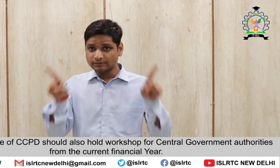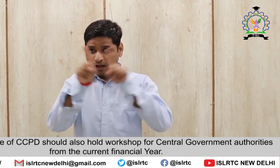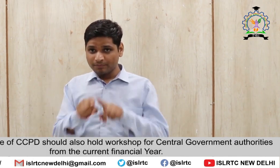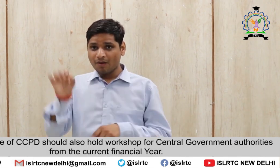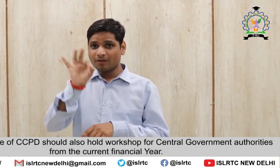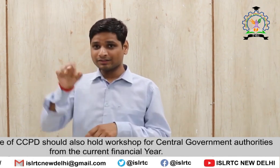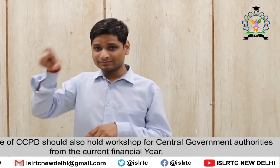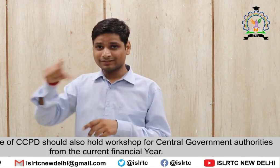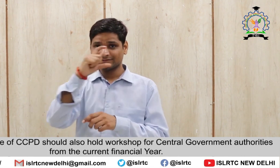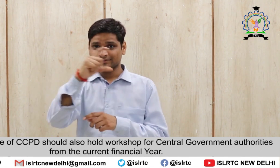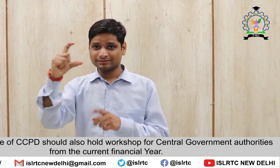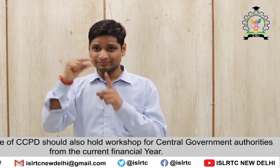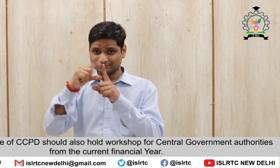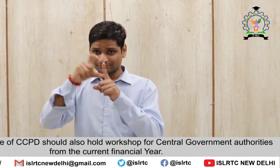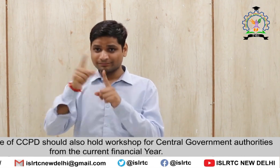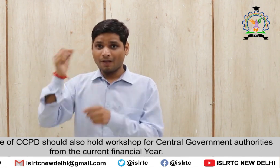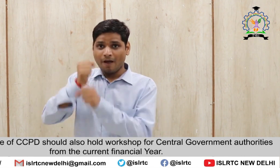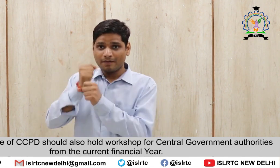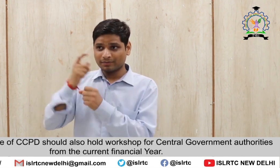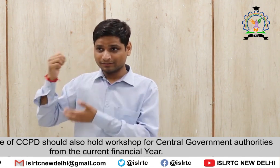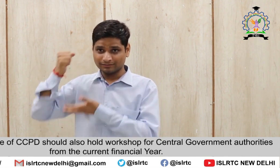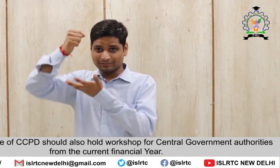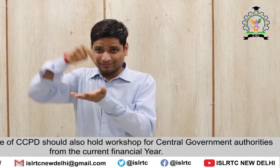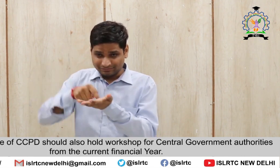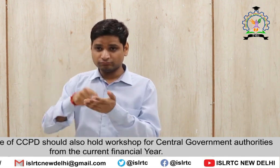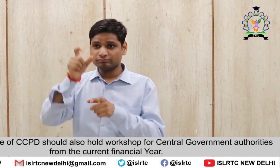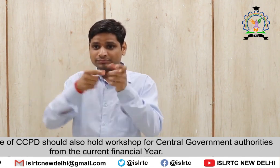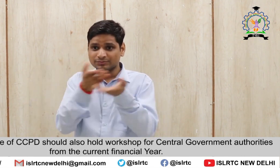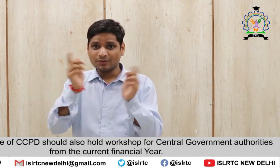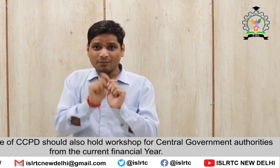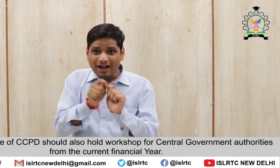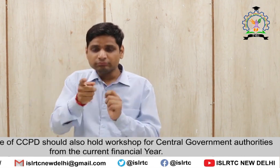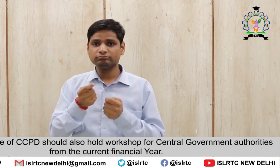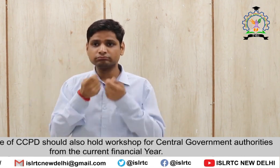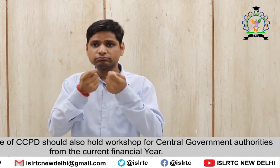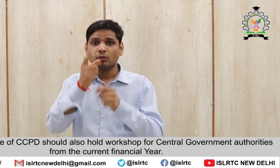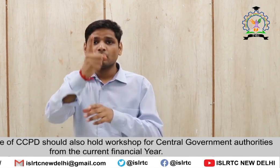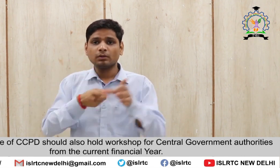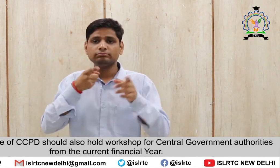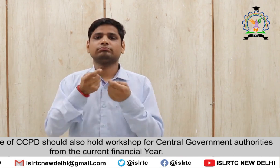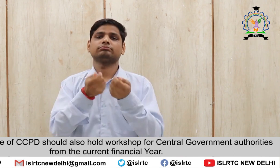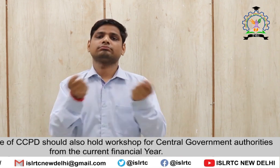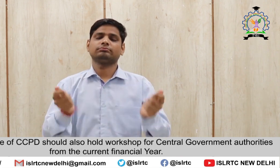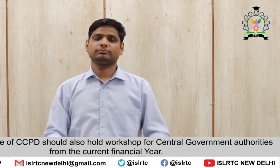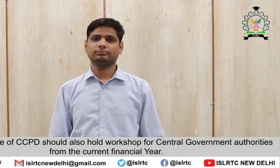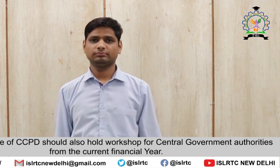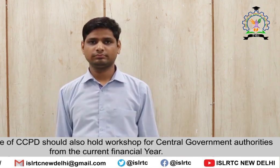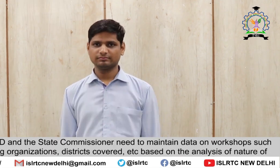Similarly Office of CCPD Should also hold Workshop For central government Authorities For the current Financial year